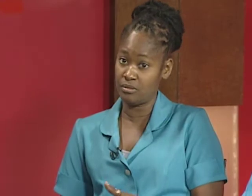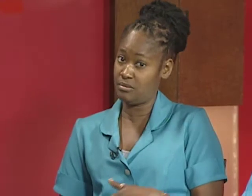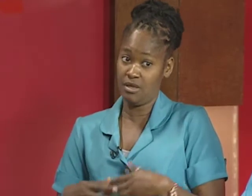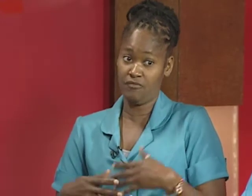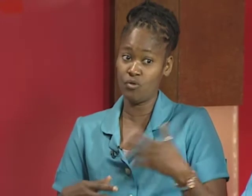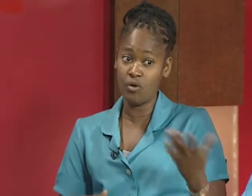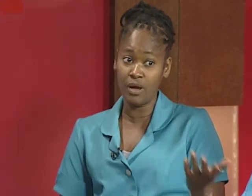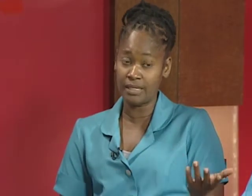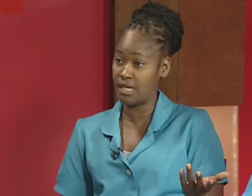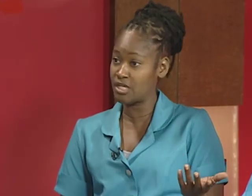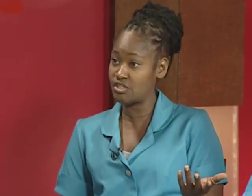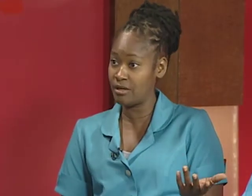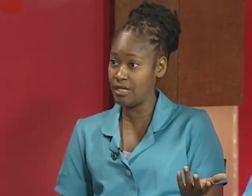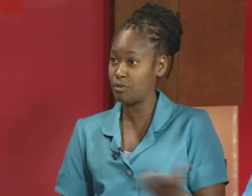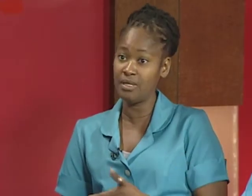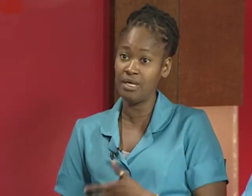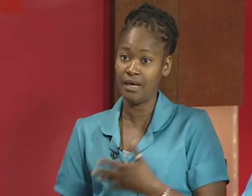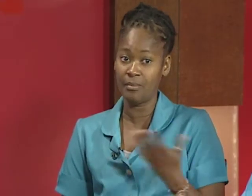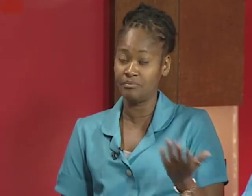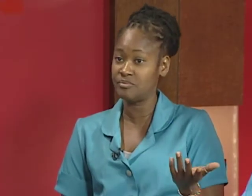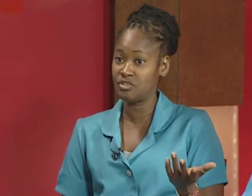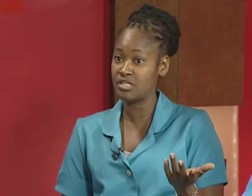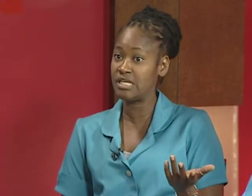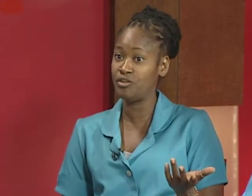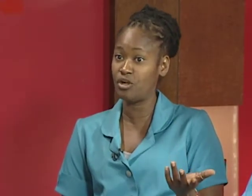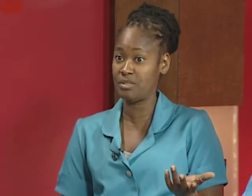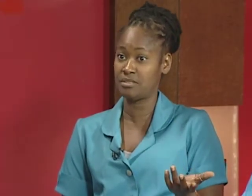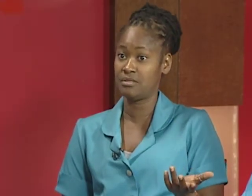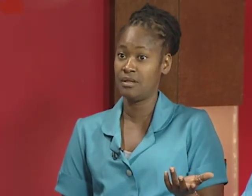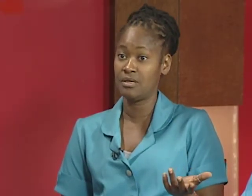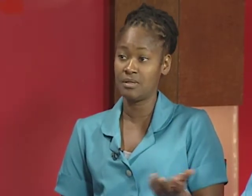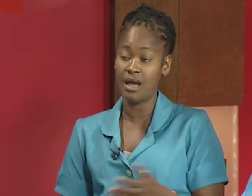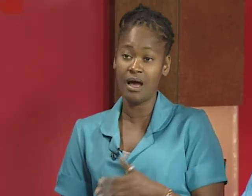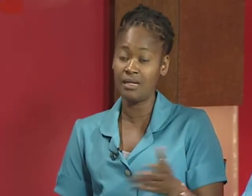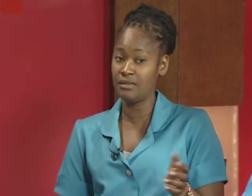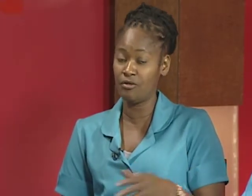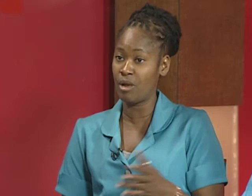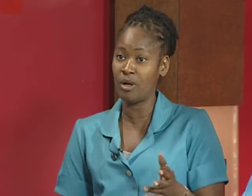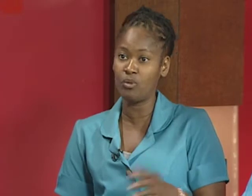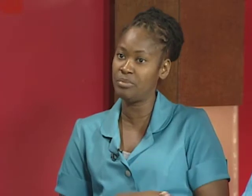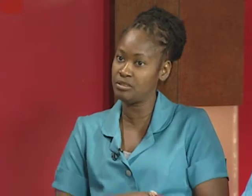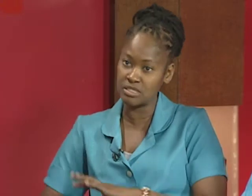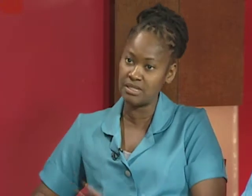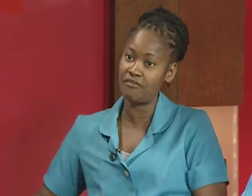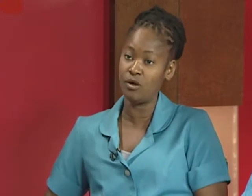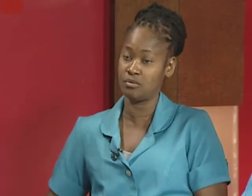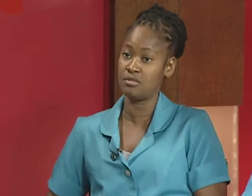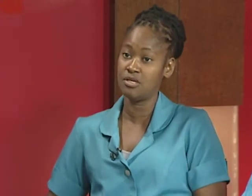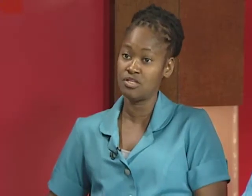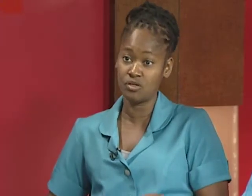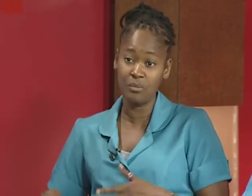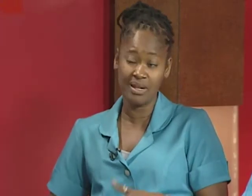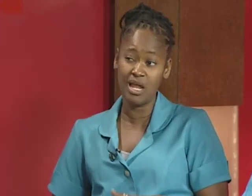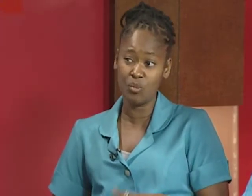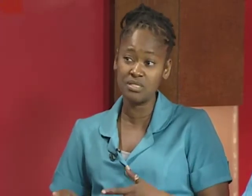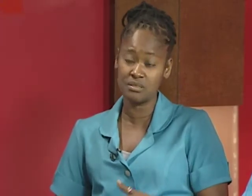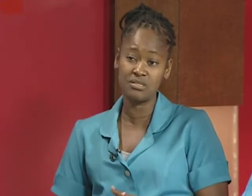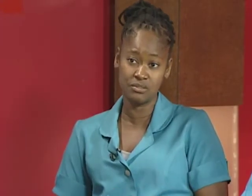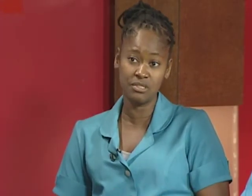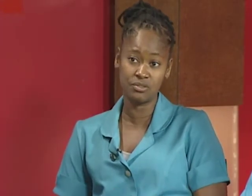if you go at a lecture it will be um just interpret yeah all the grammar will be just left out so the body language is it's